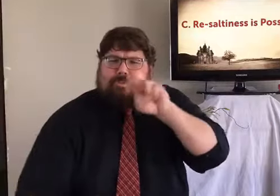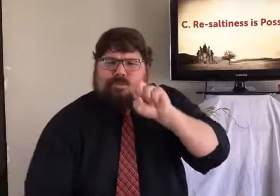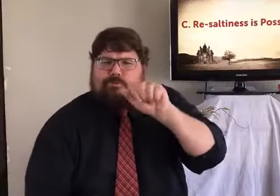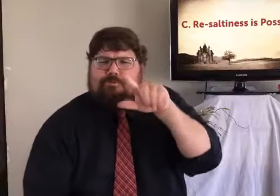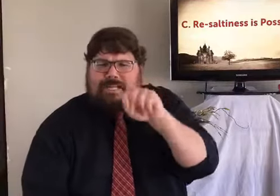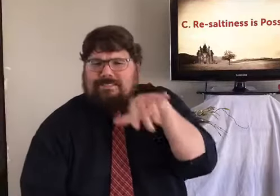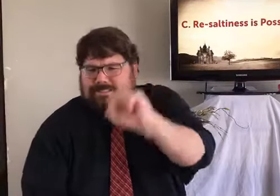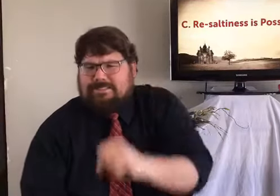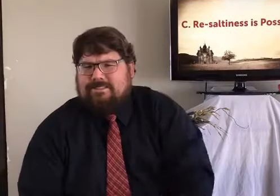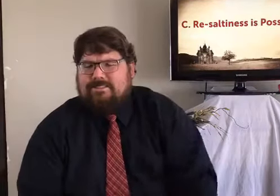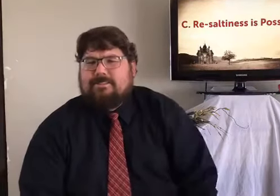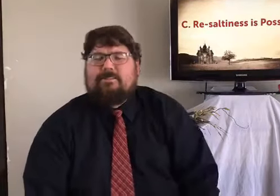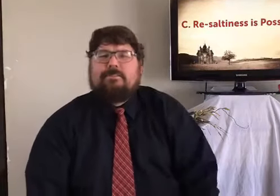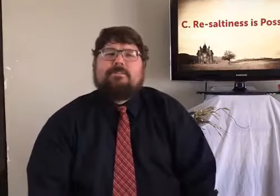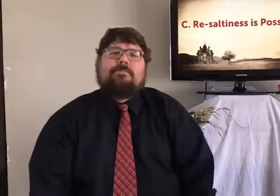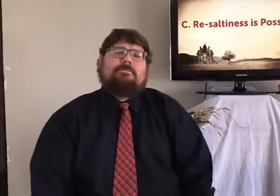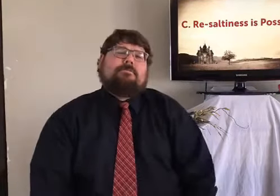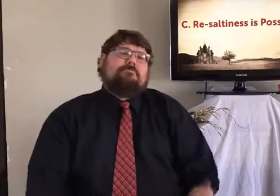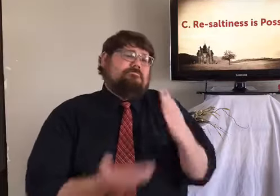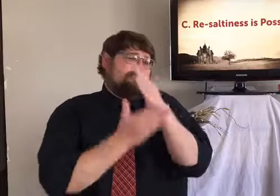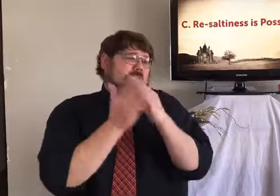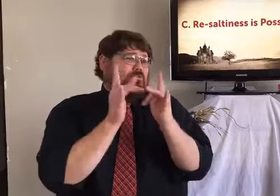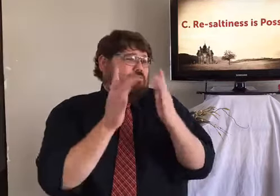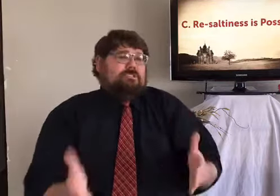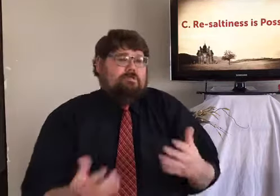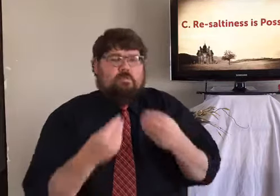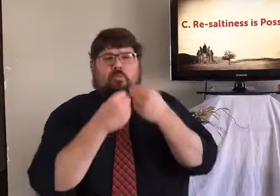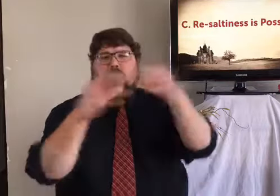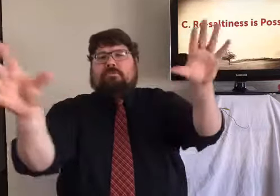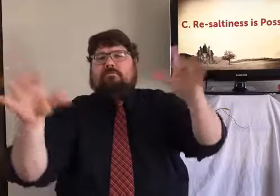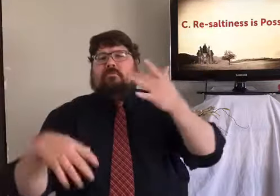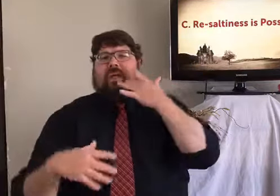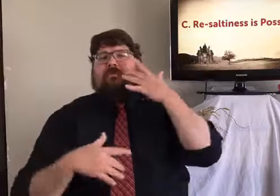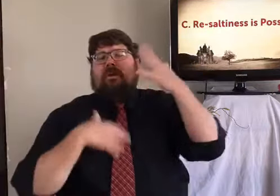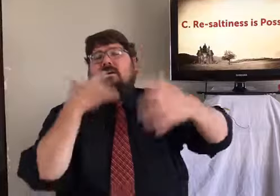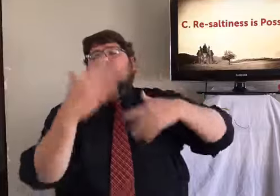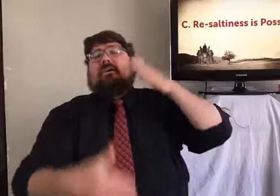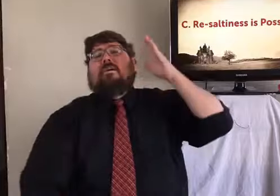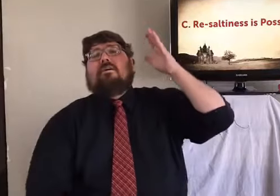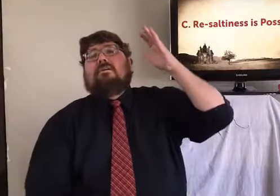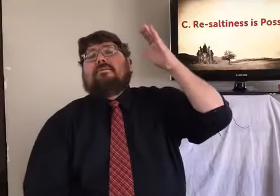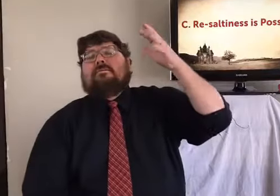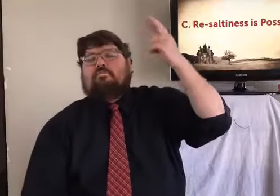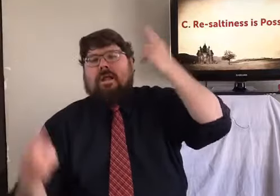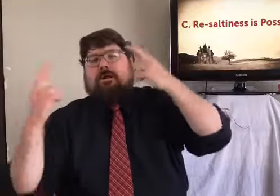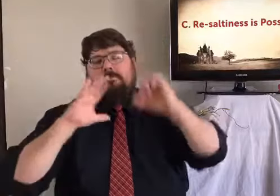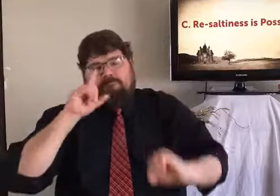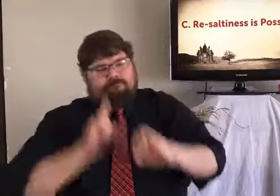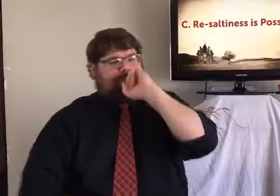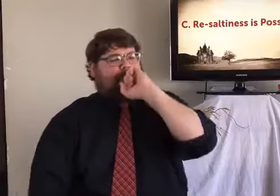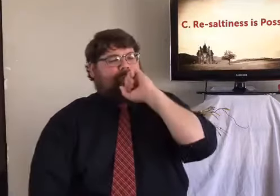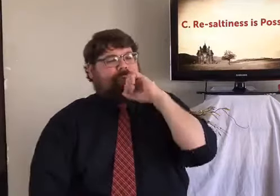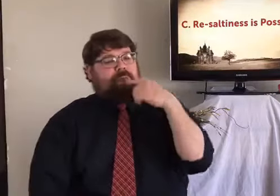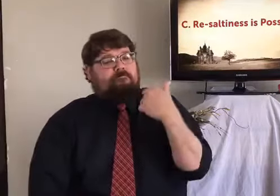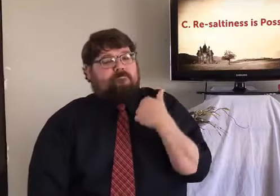again. If a Christian truly is a follower of Christ